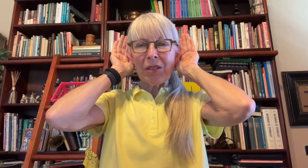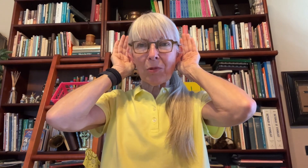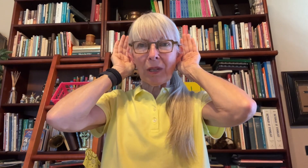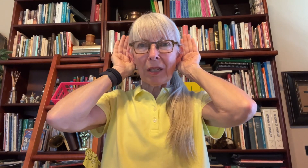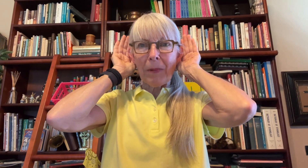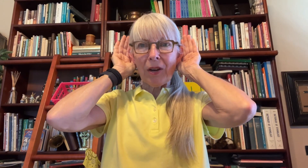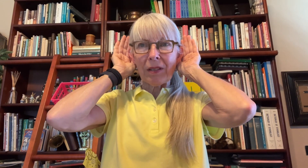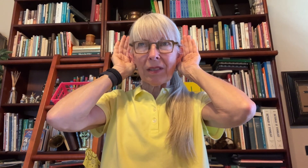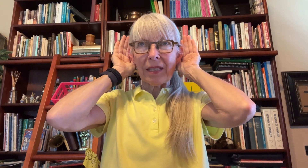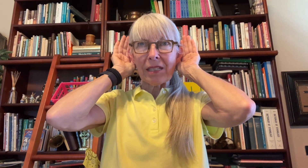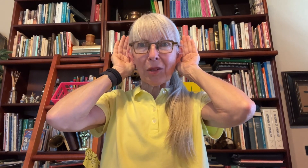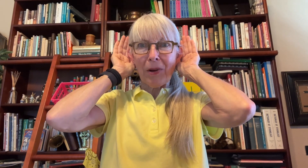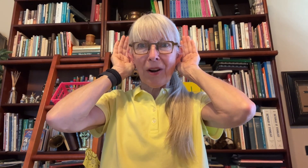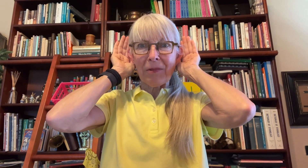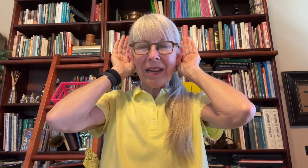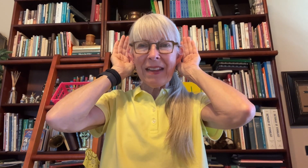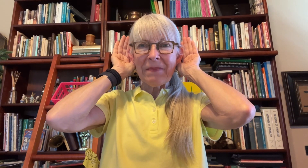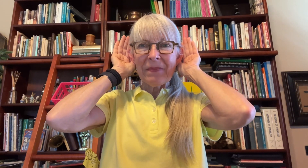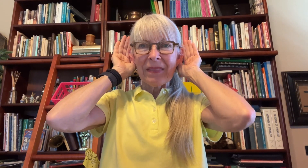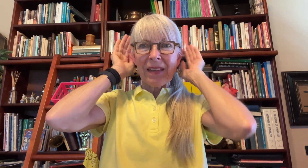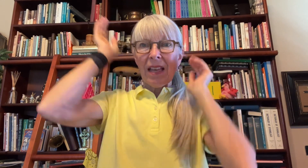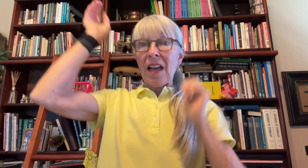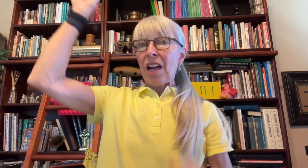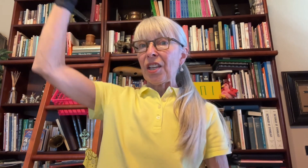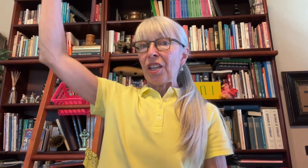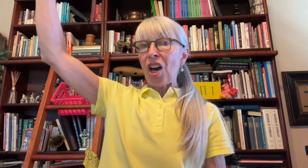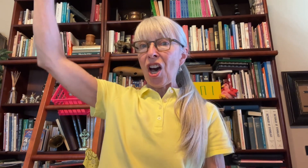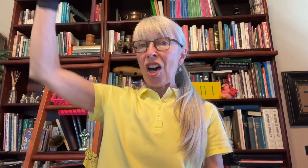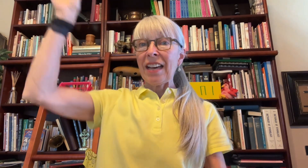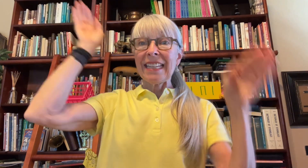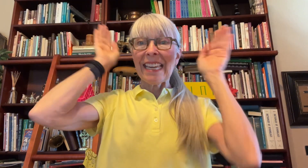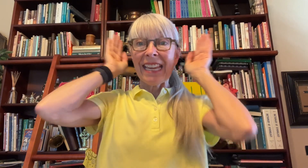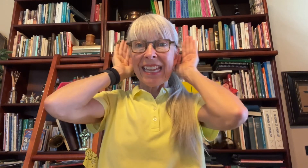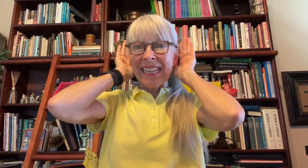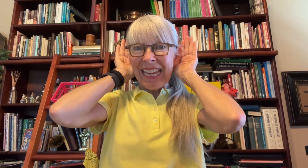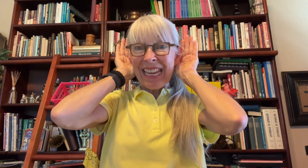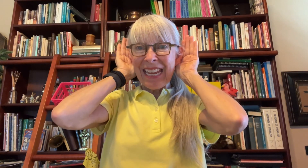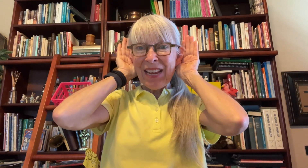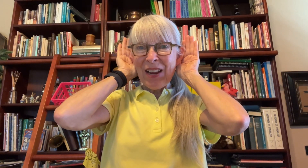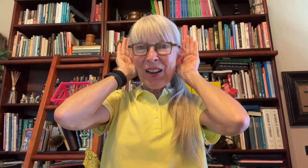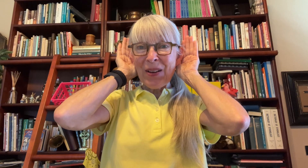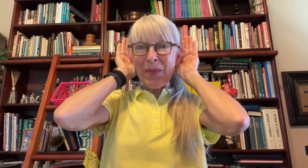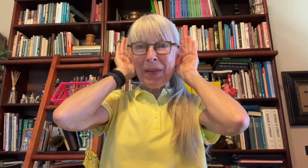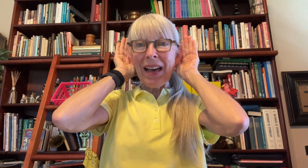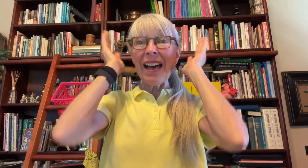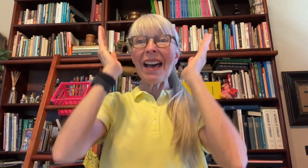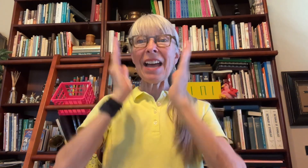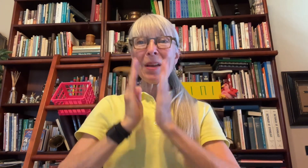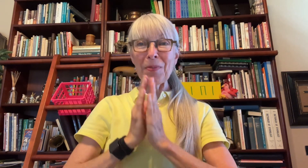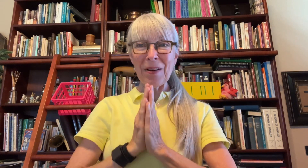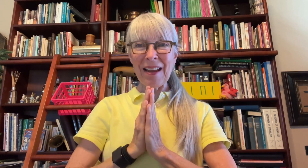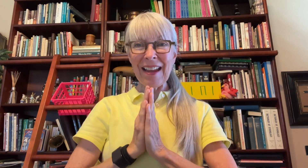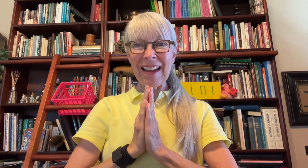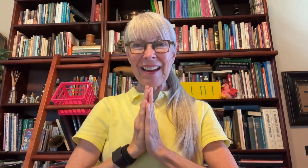this little part. Ready? God can hear my prayer.